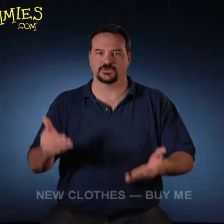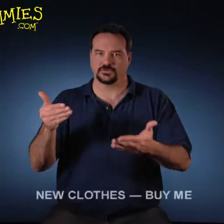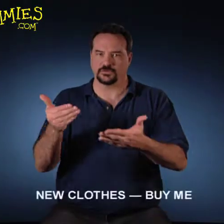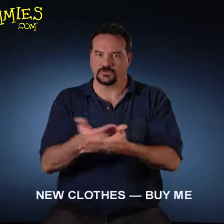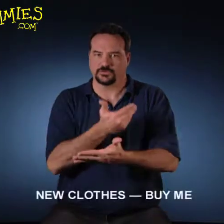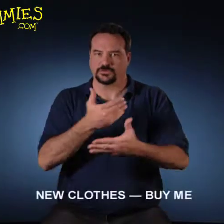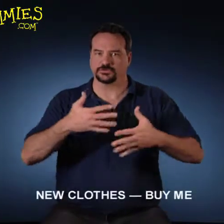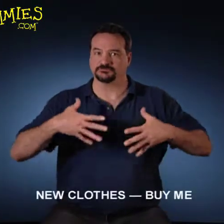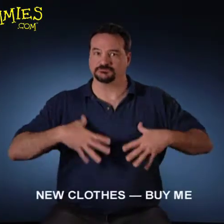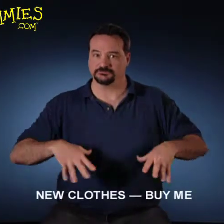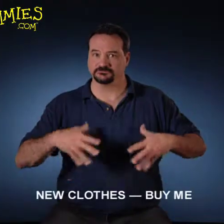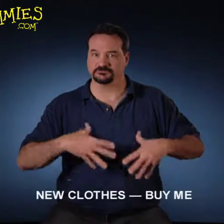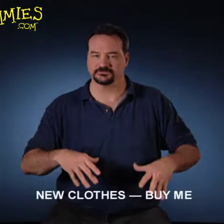I'm buying new clothes.